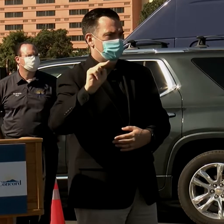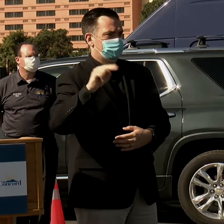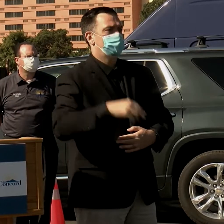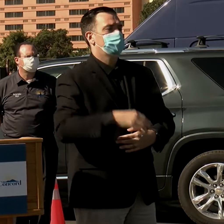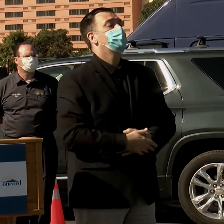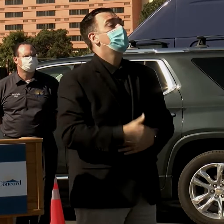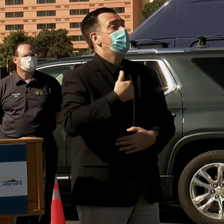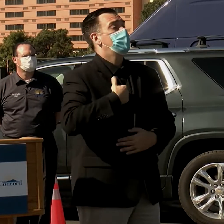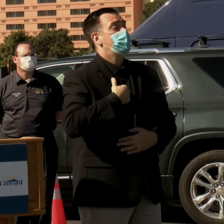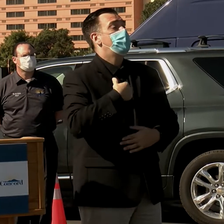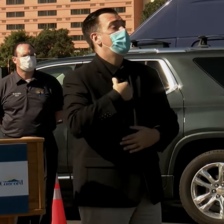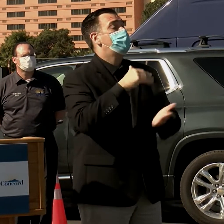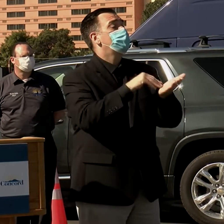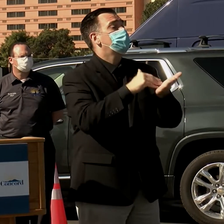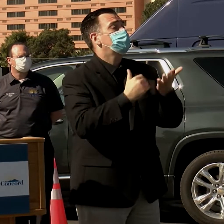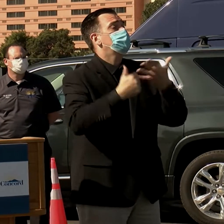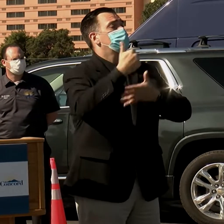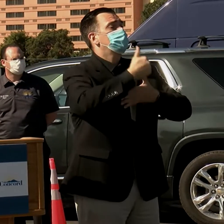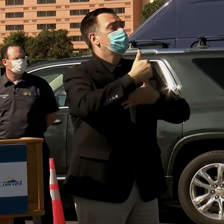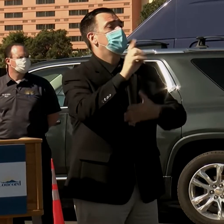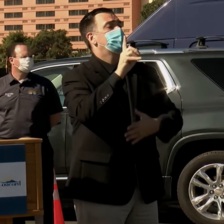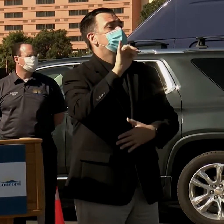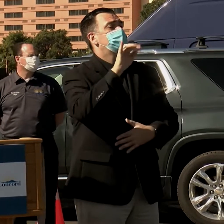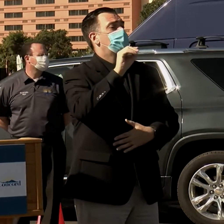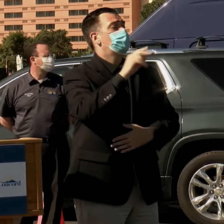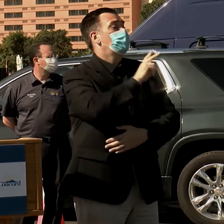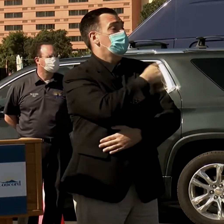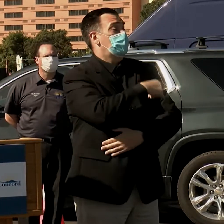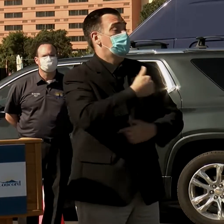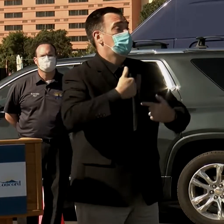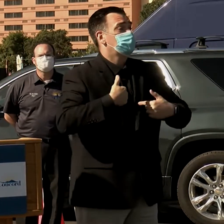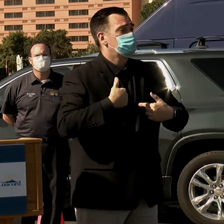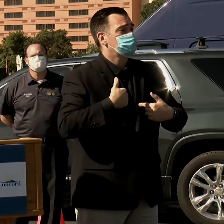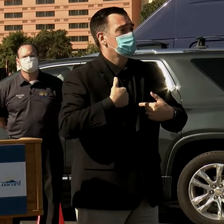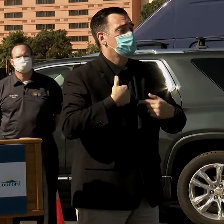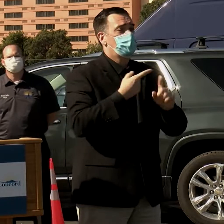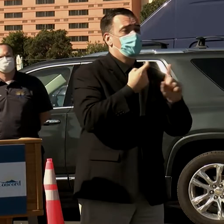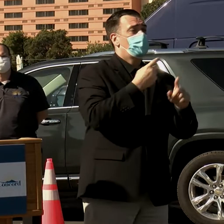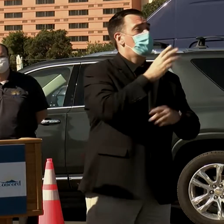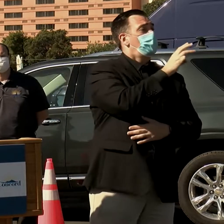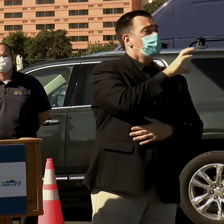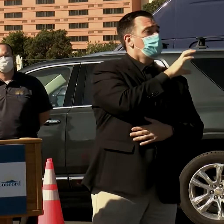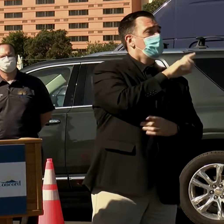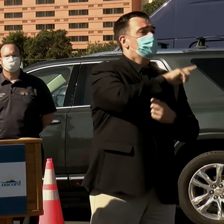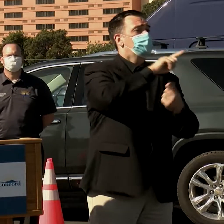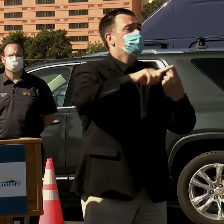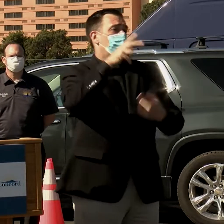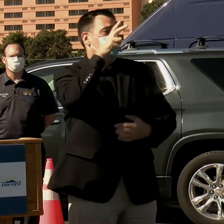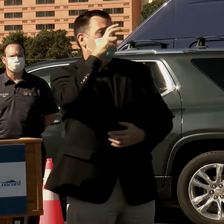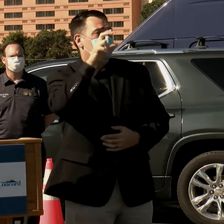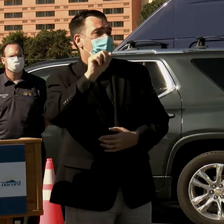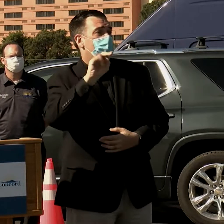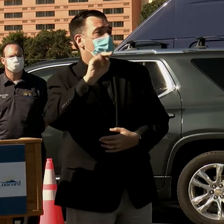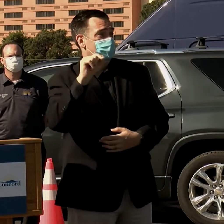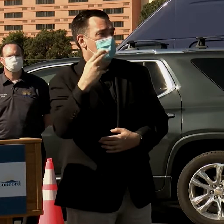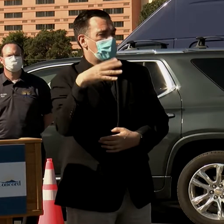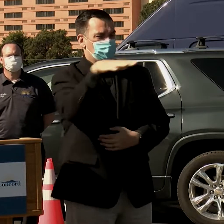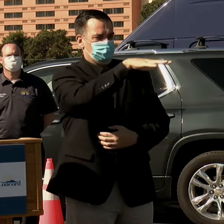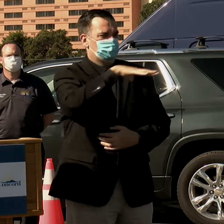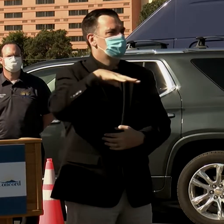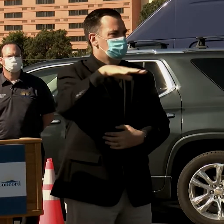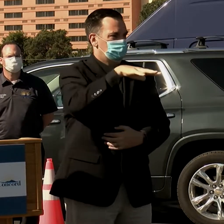and I'm the physician-in-chief of the Diablo service area Kaiser Permanente, spans from Walnut Creek to Antioch and all the surrounding areas.